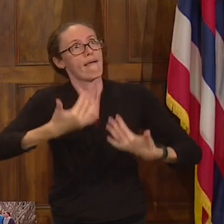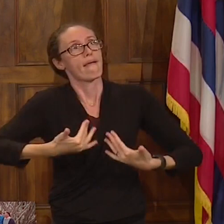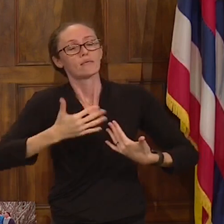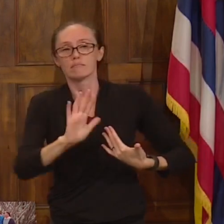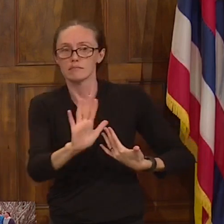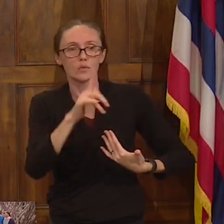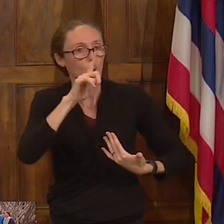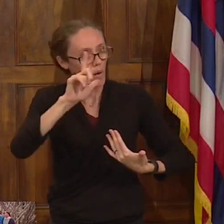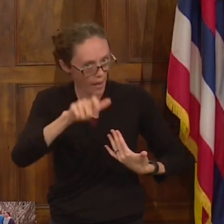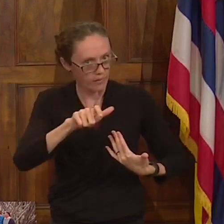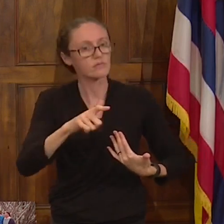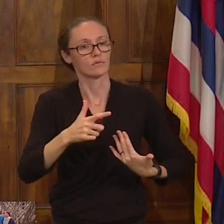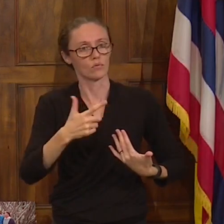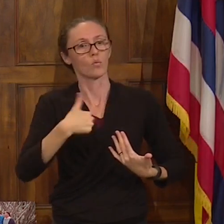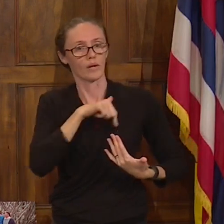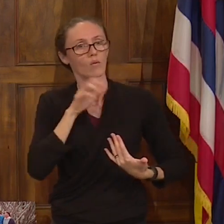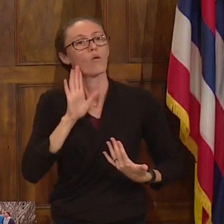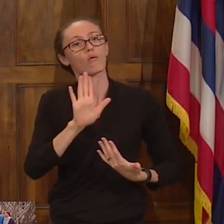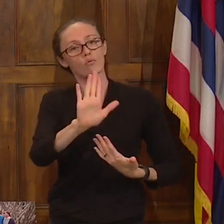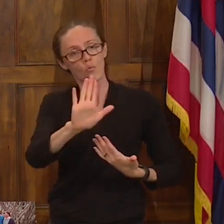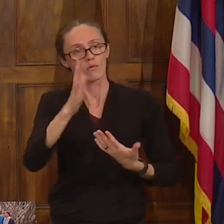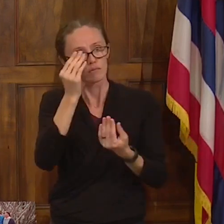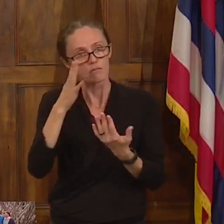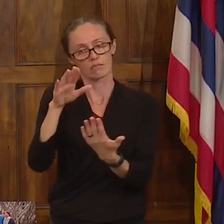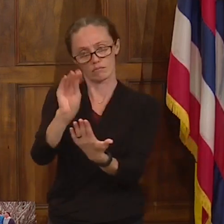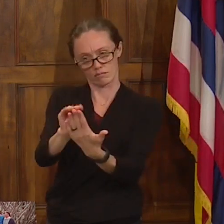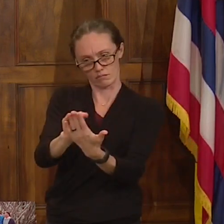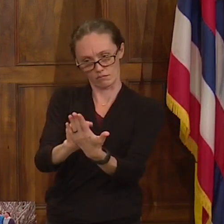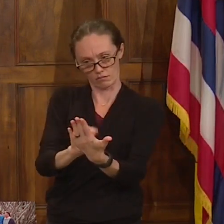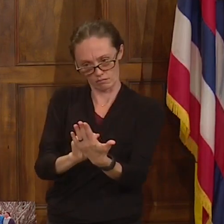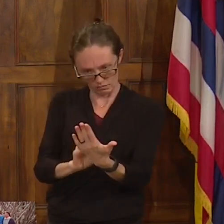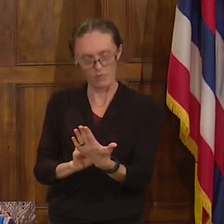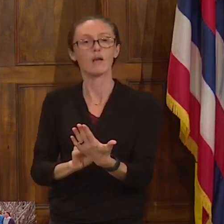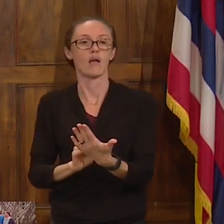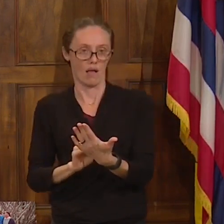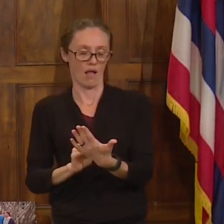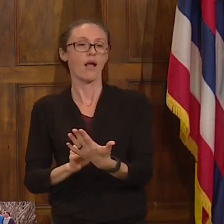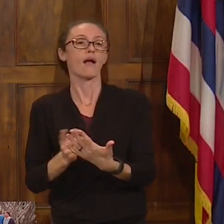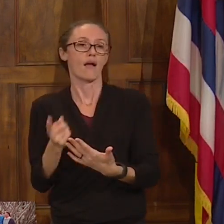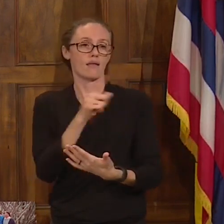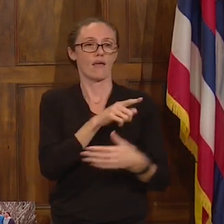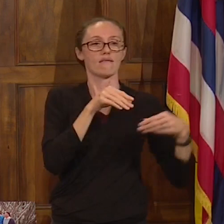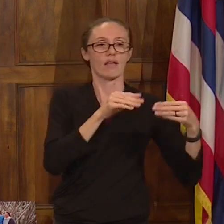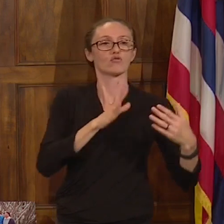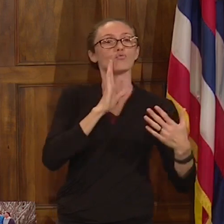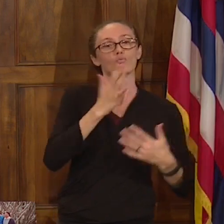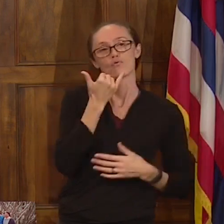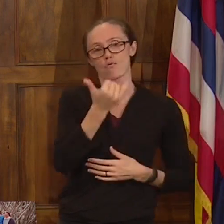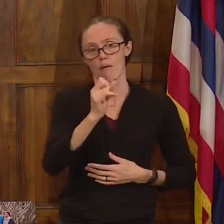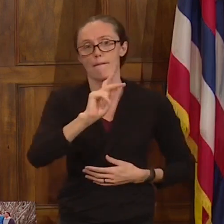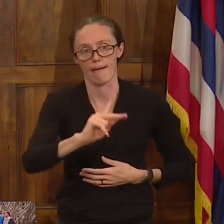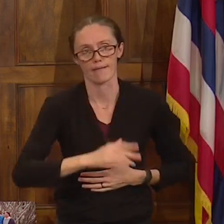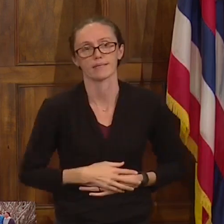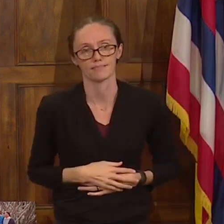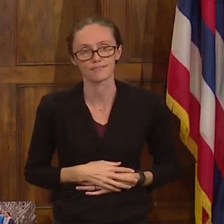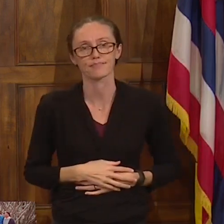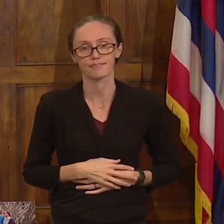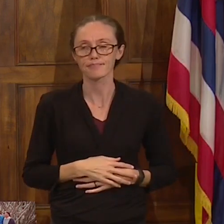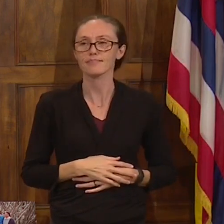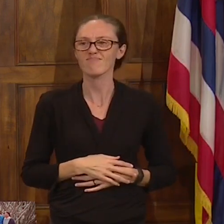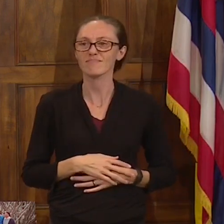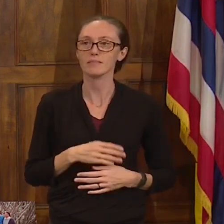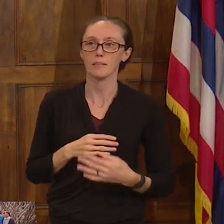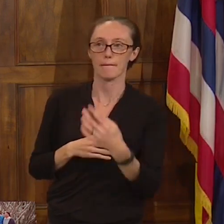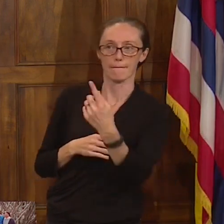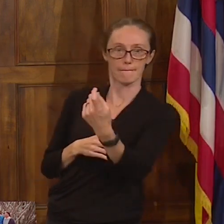activation line. We'll make that happen by having the vendor give you a call to activate your card. And